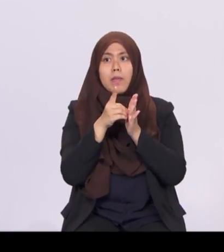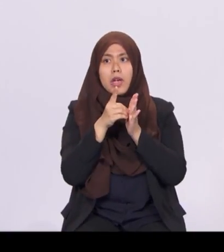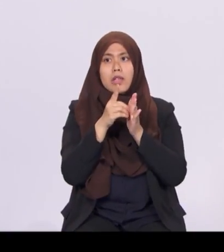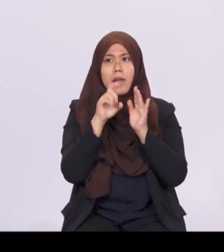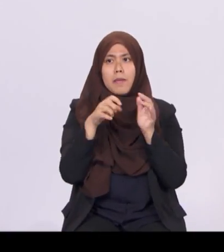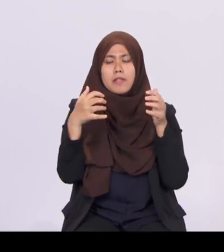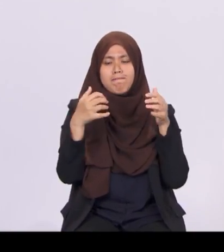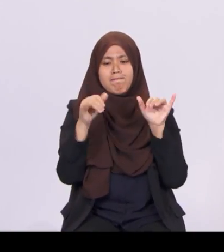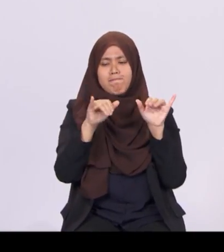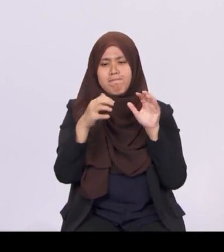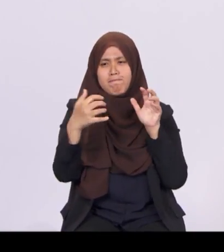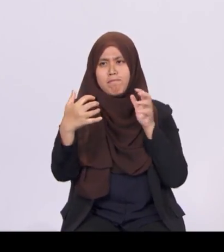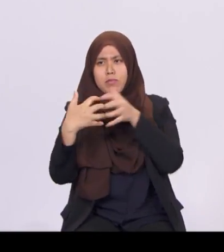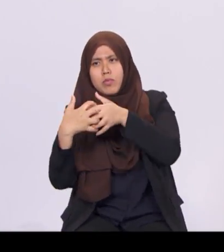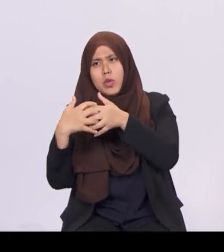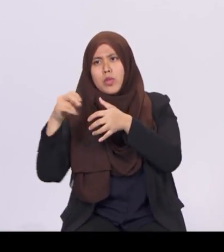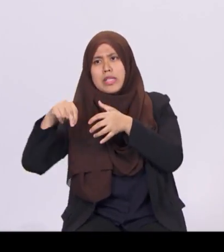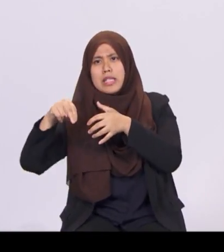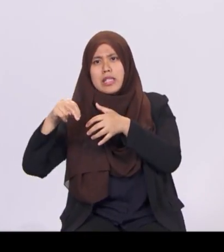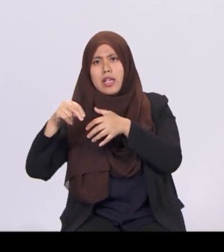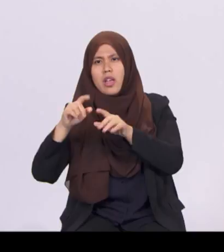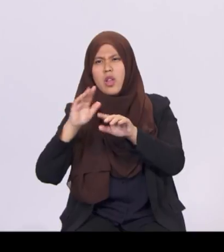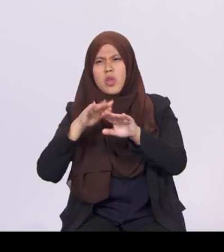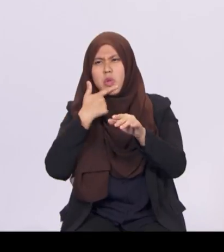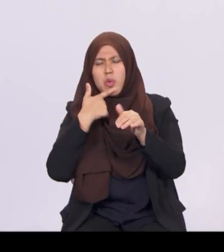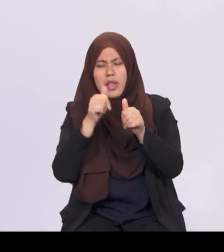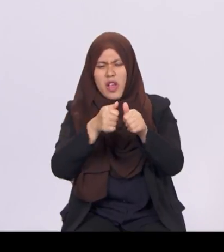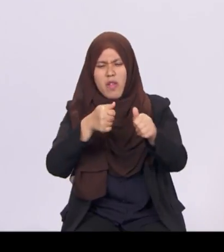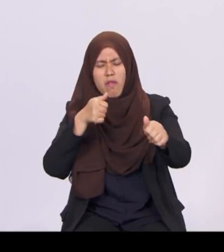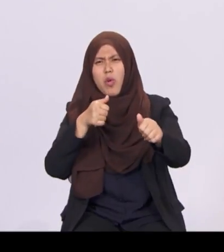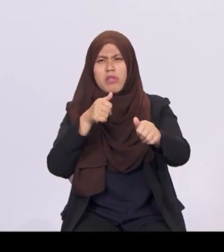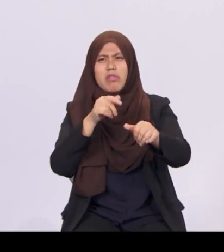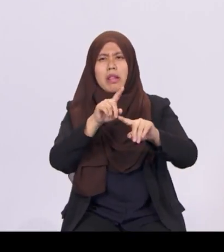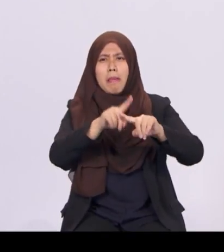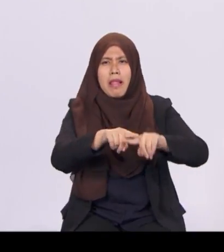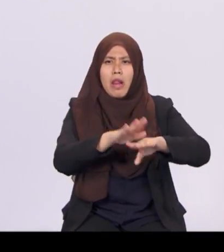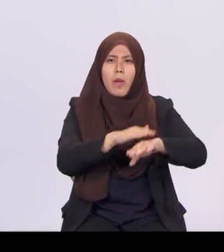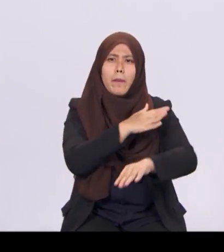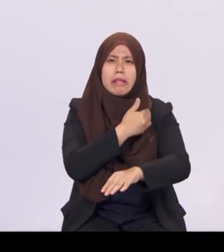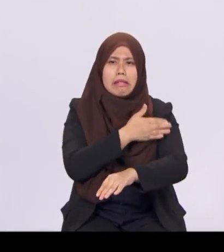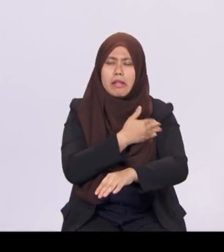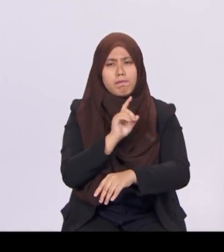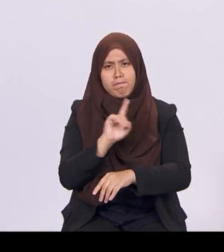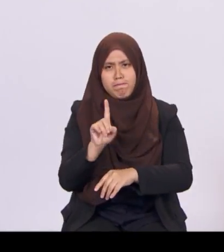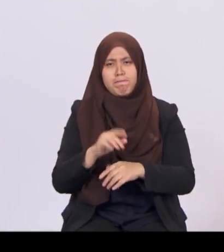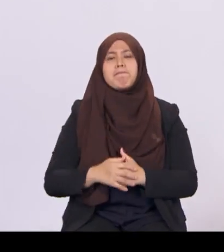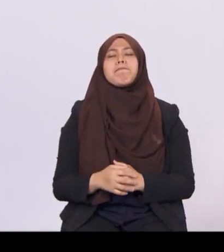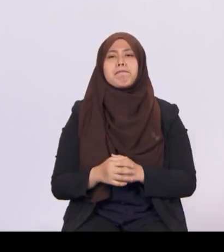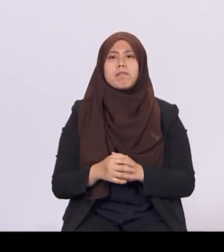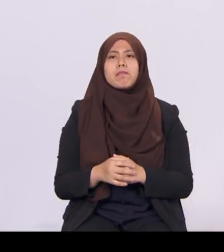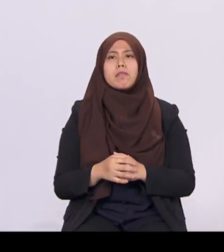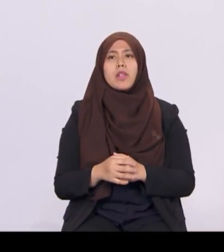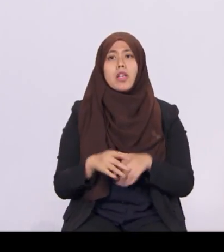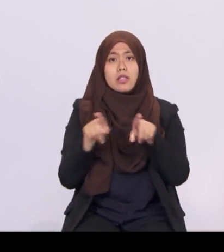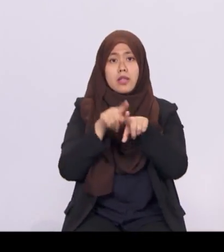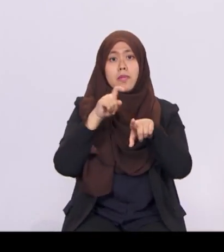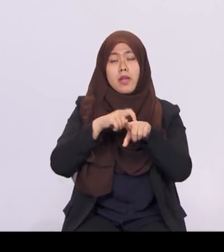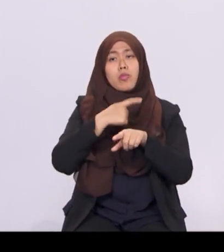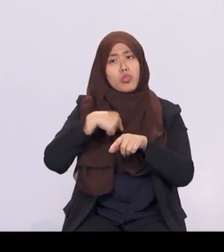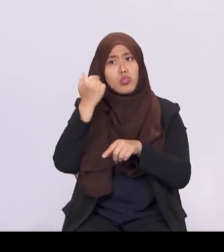and avoid an overdependency on FDWs. At the same time, we recognise that some